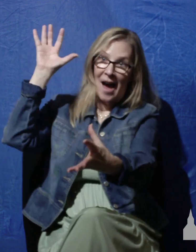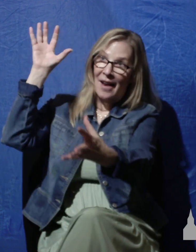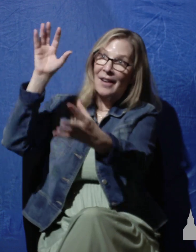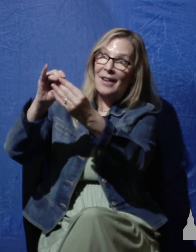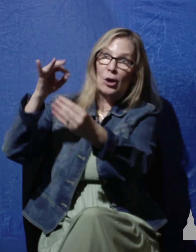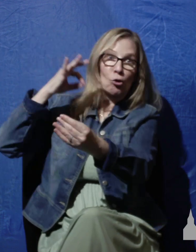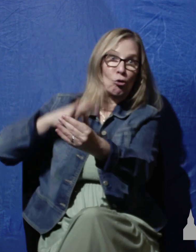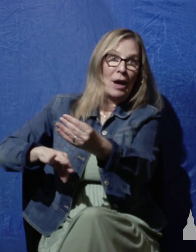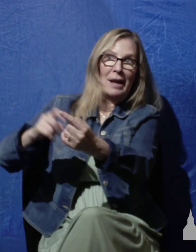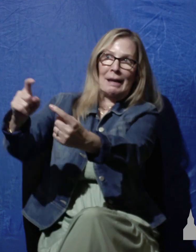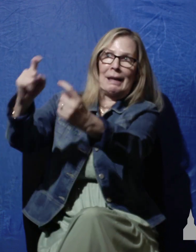to our account.